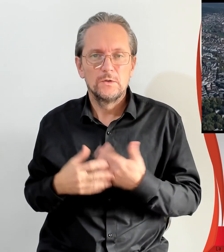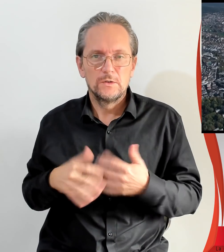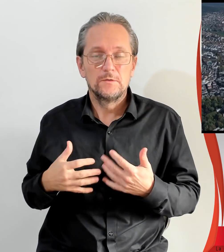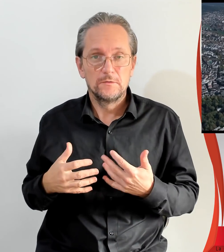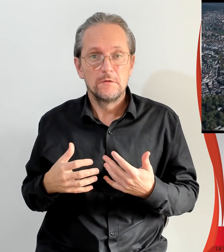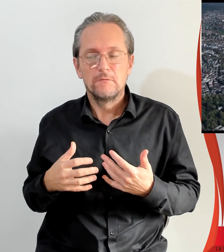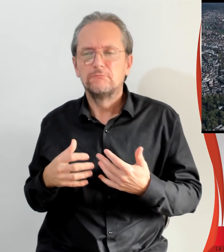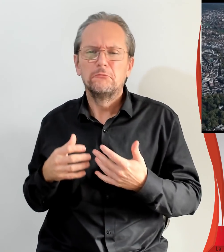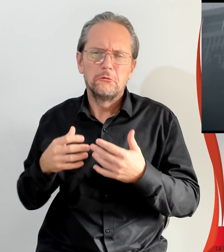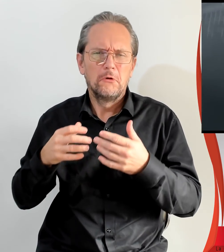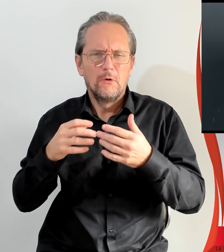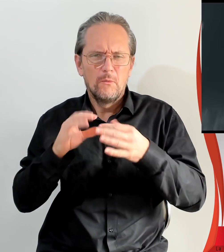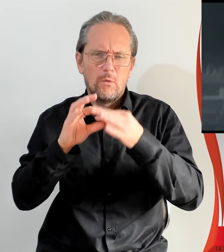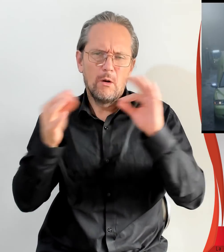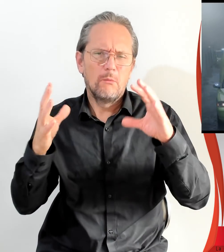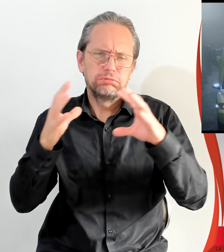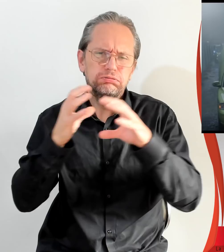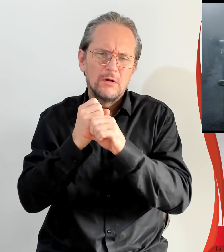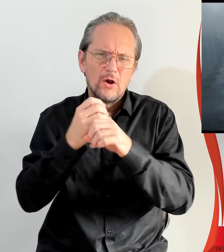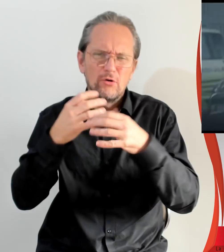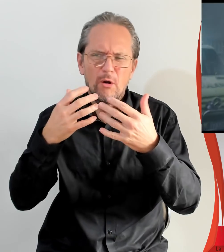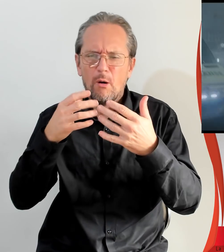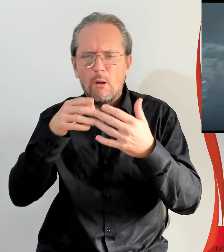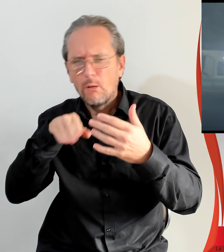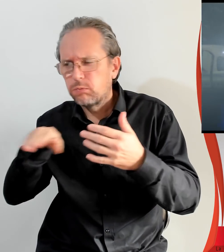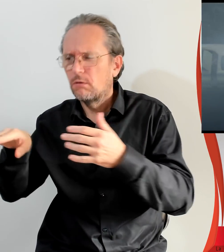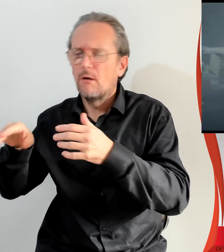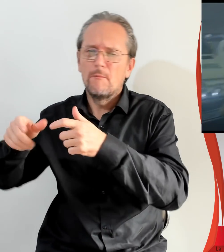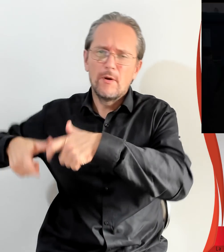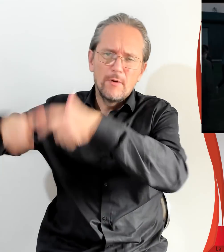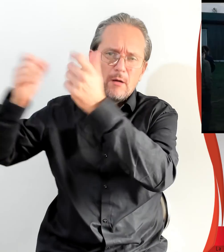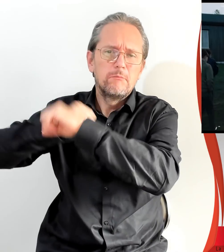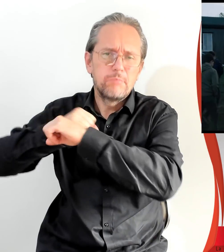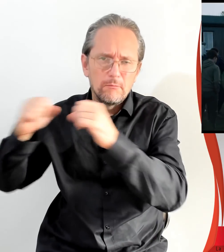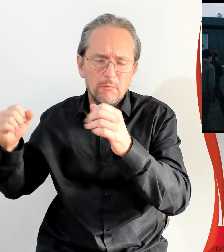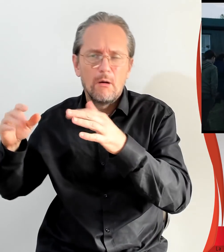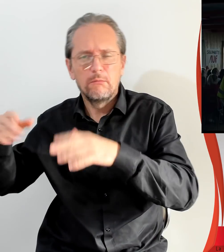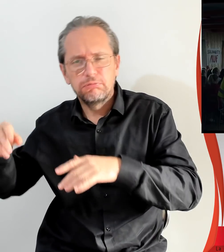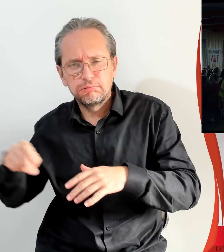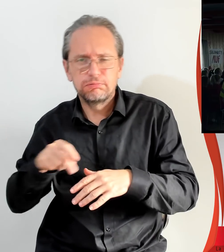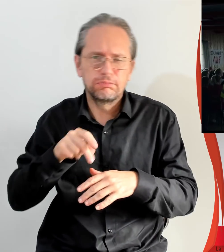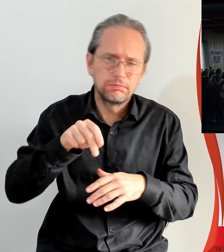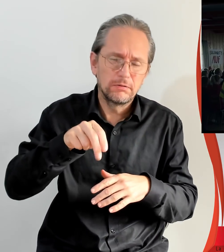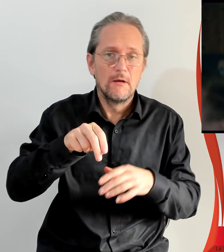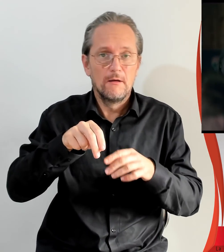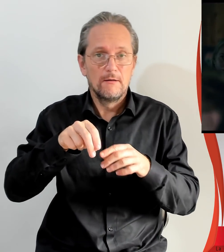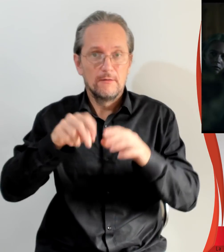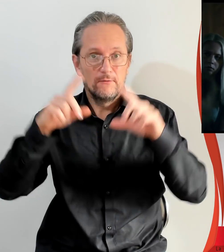We have breaking news a large explosion has gone off in the center of the city We will suspend activities until we get some more